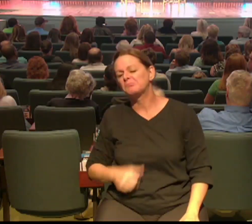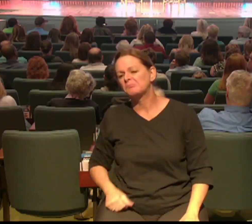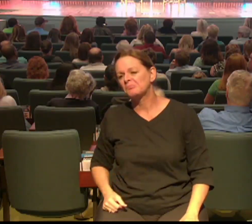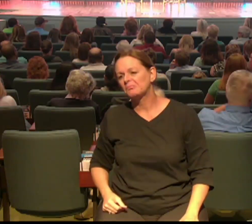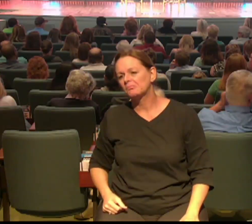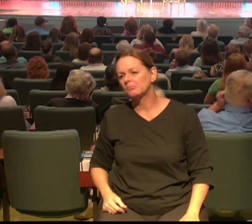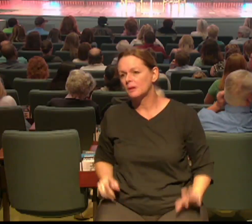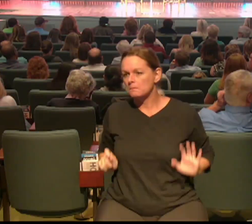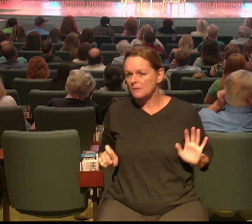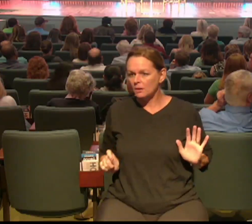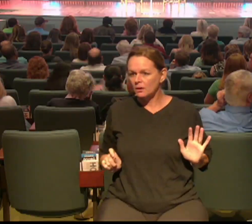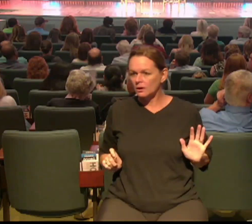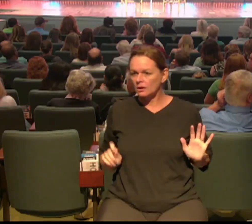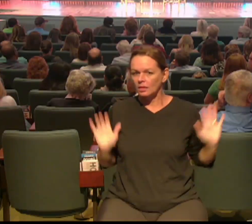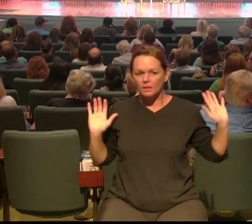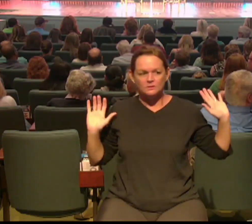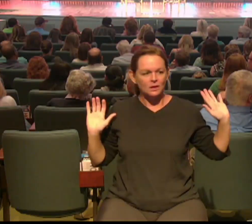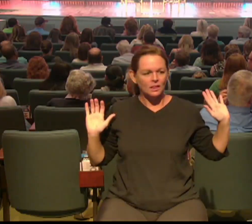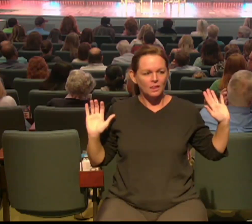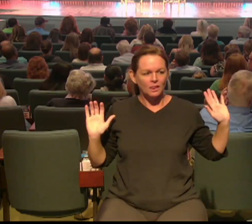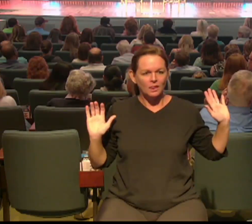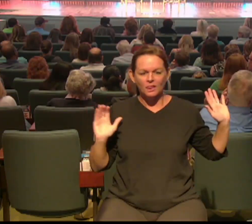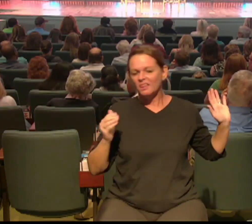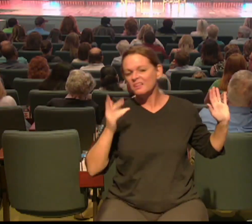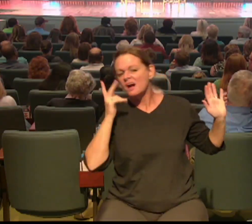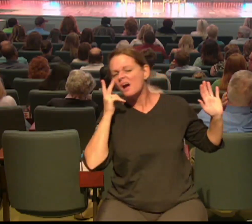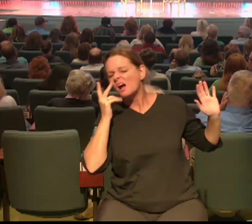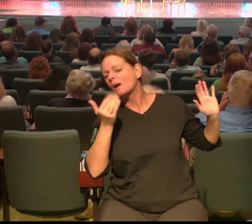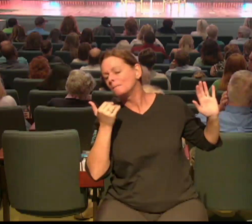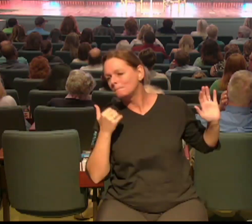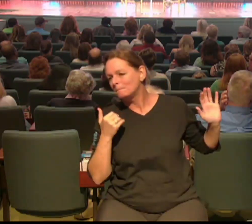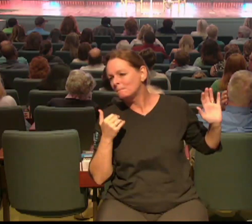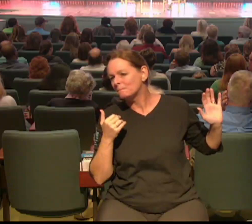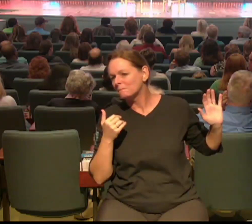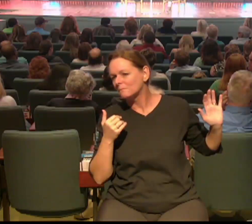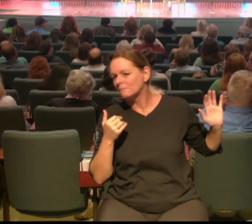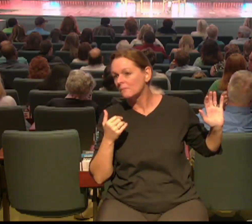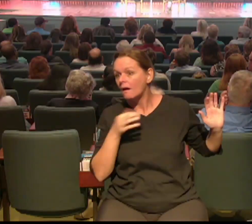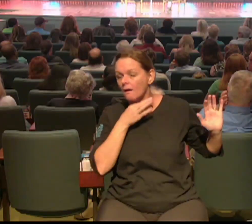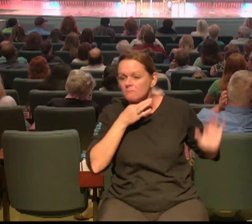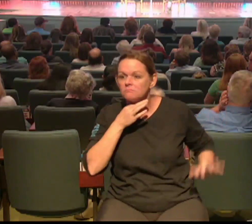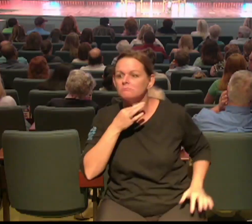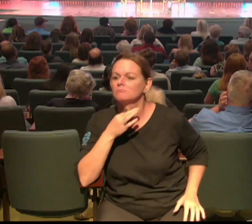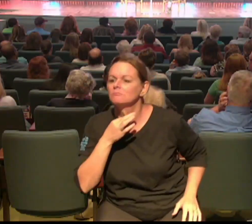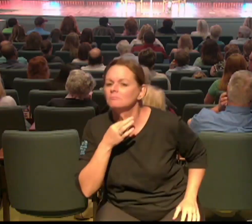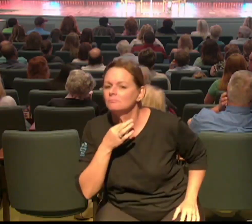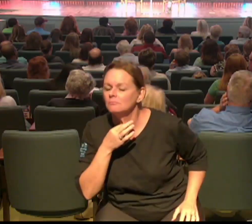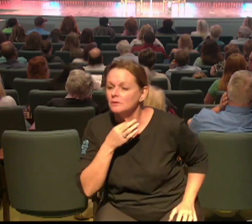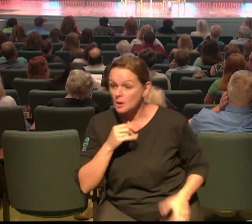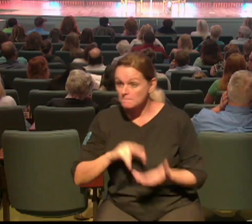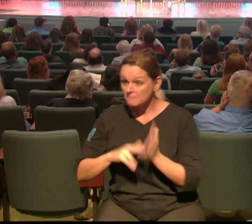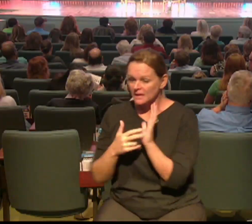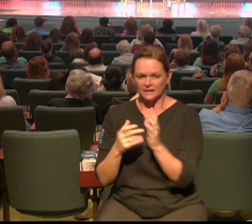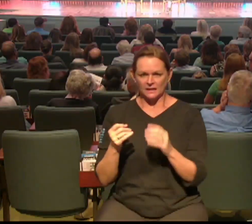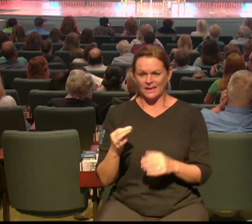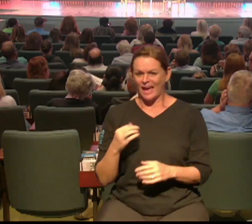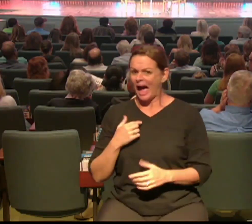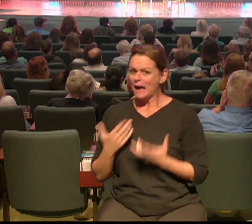that would change everything and we believe the same for you yeah and we want you to know the pressure is off the pressure is off you